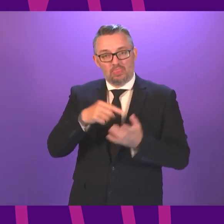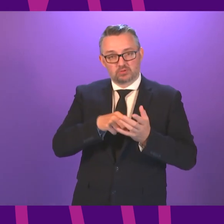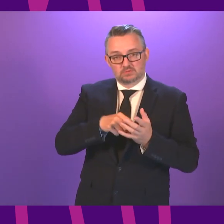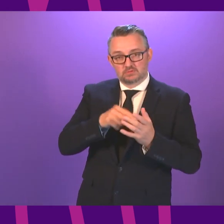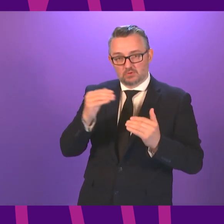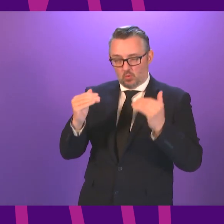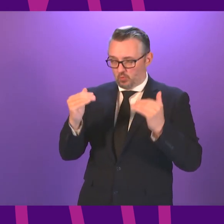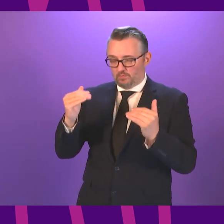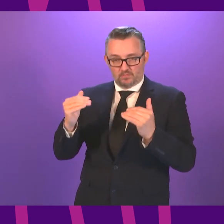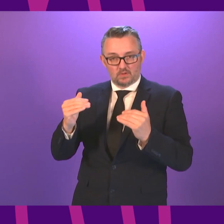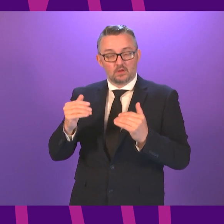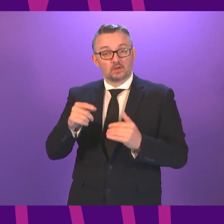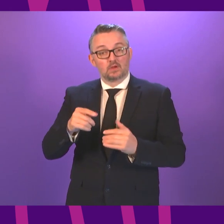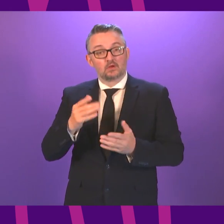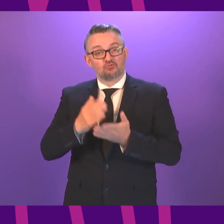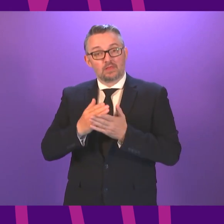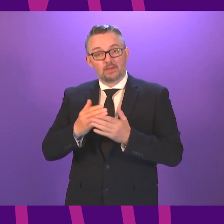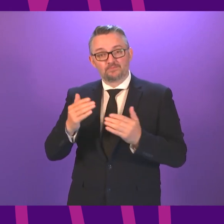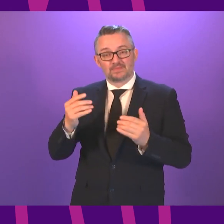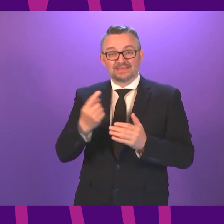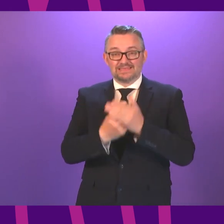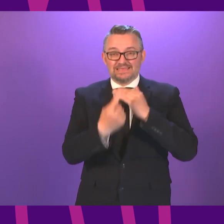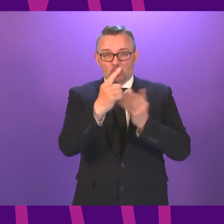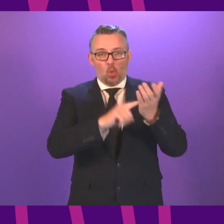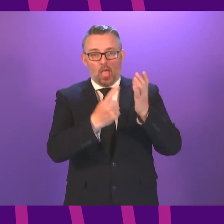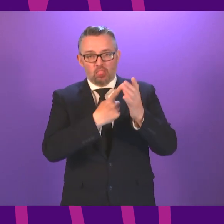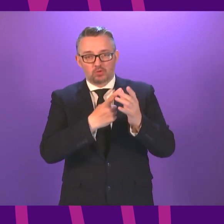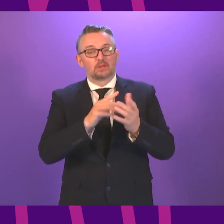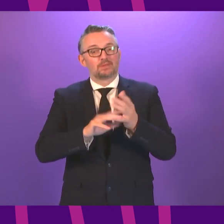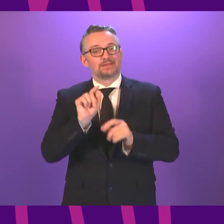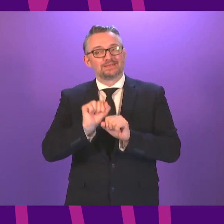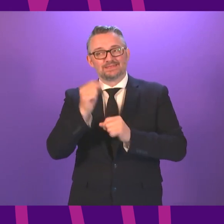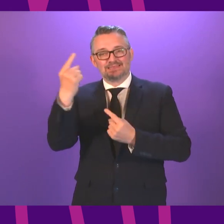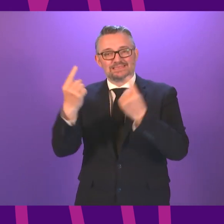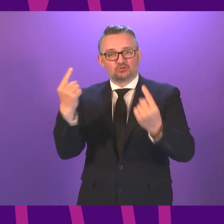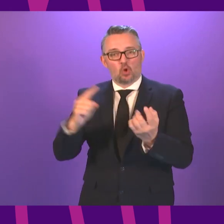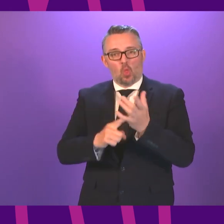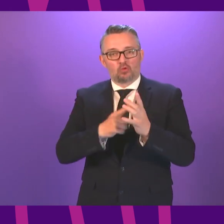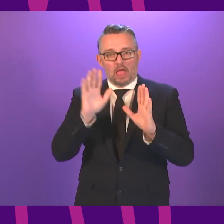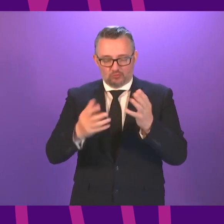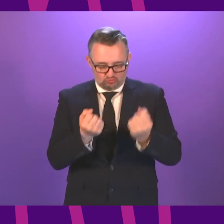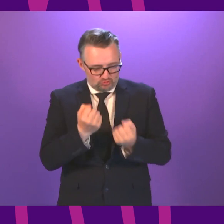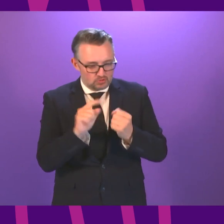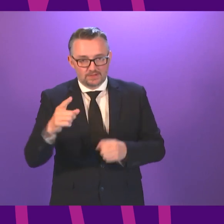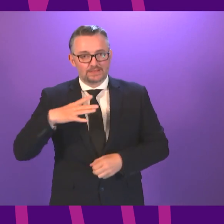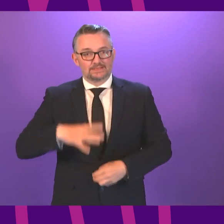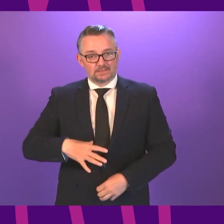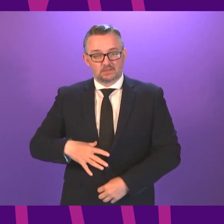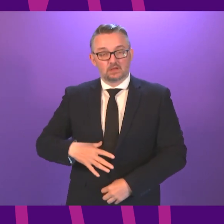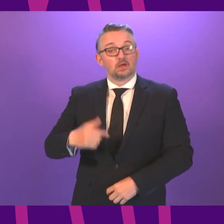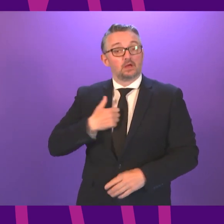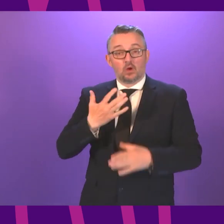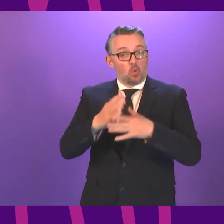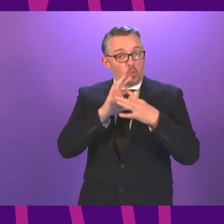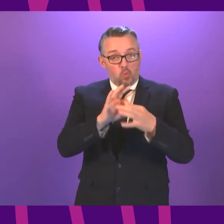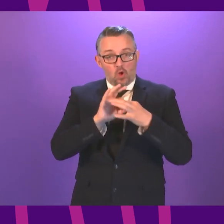equivalent but of course the precise balance in each local authority will be for local authorities to judge based on need we will work with local